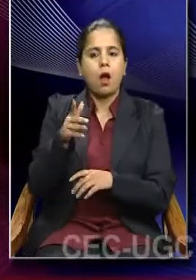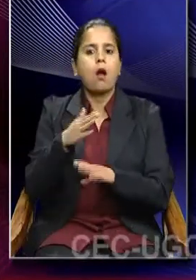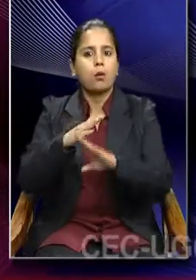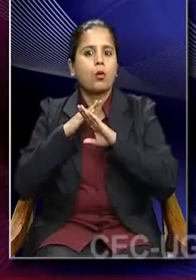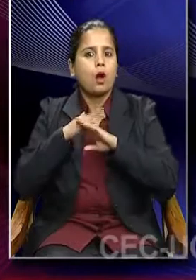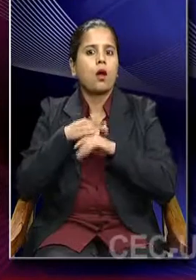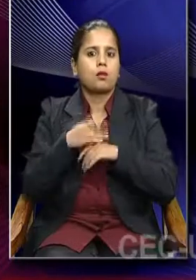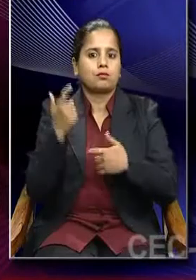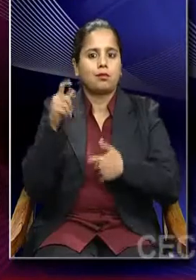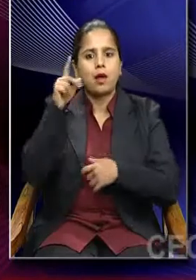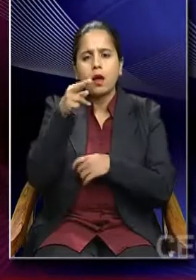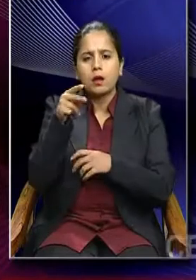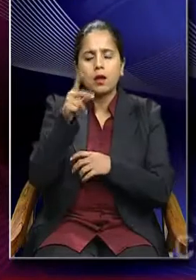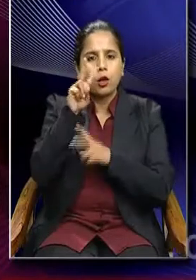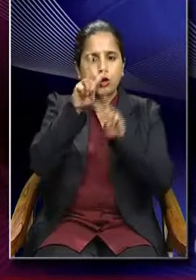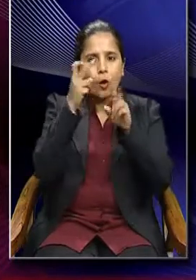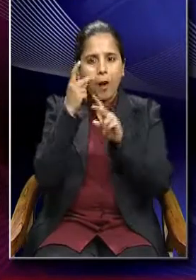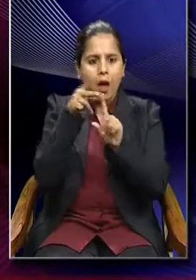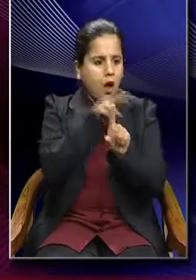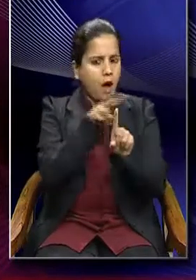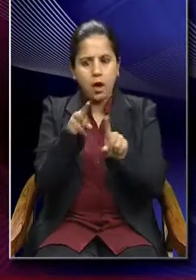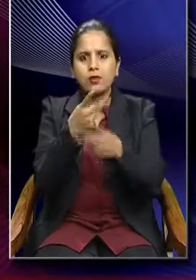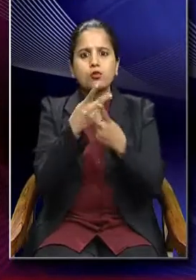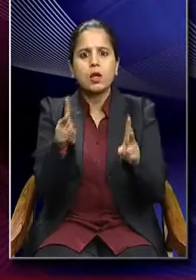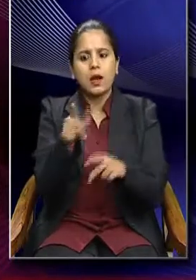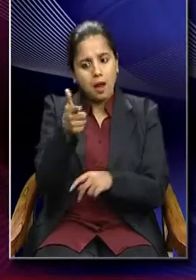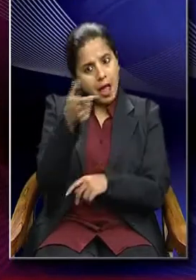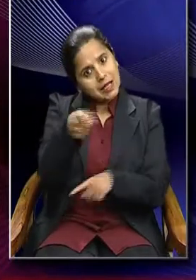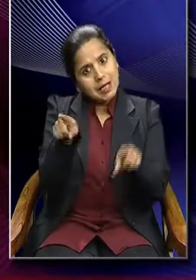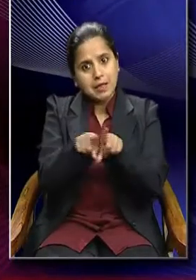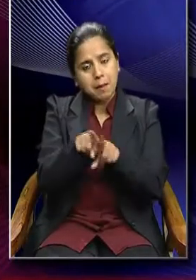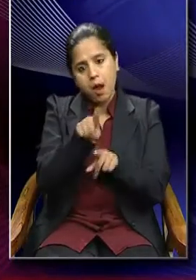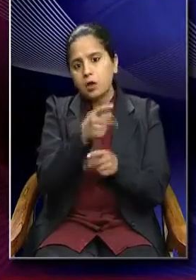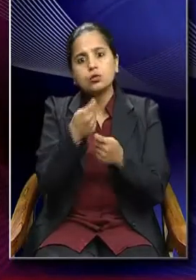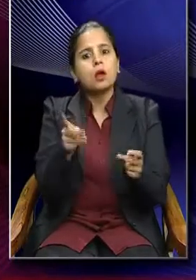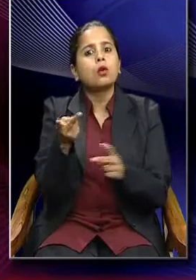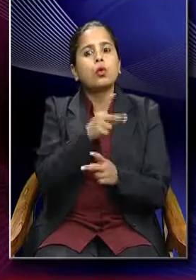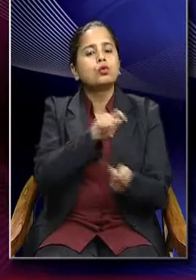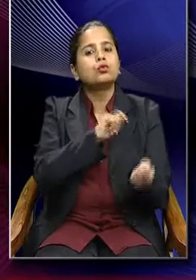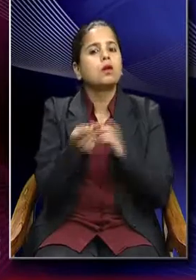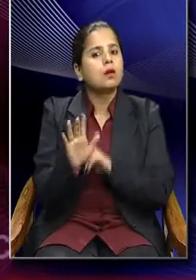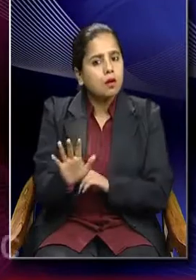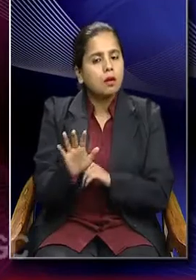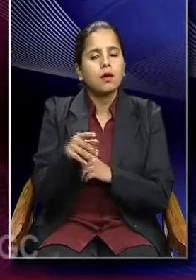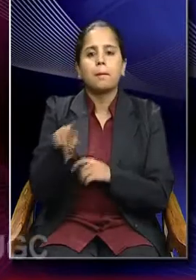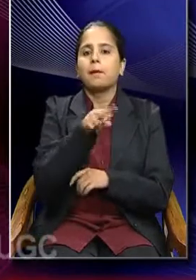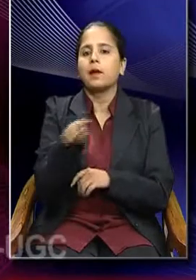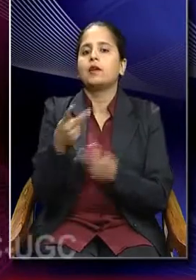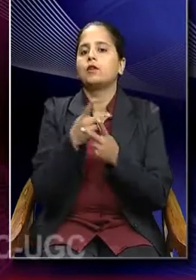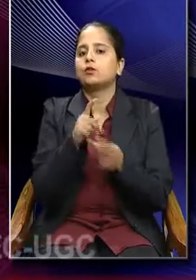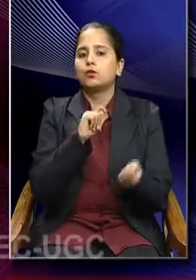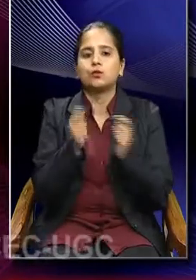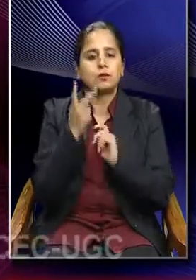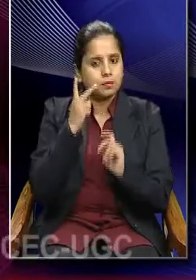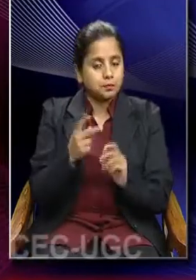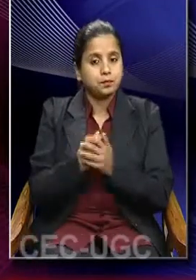changes, the interaction of social action changes and the meaning changes. This